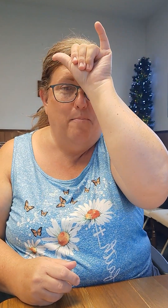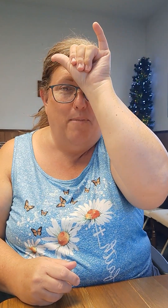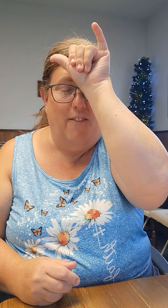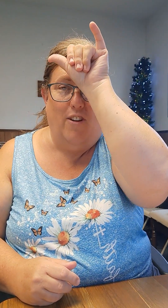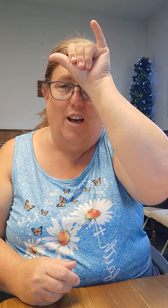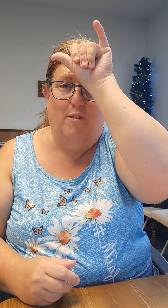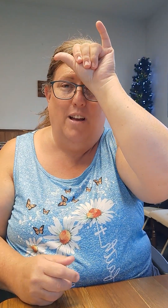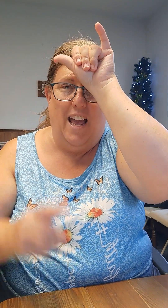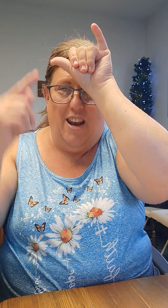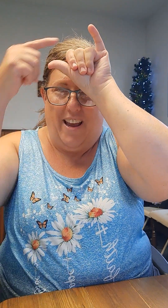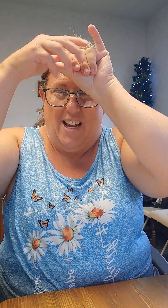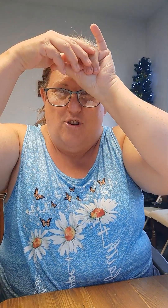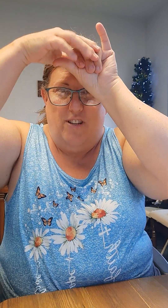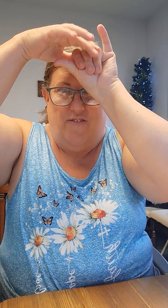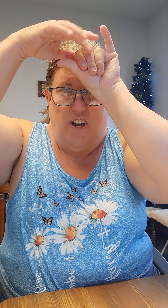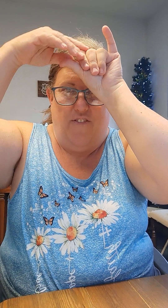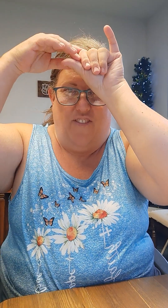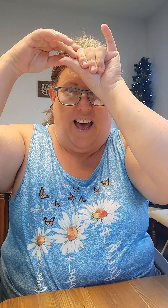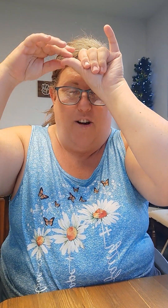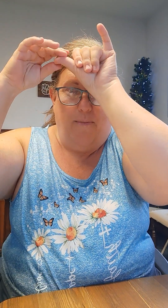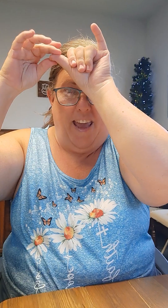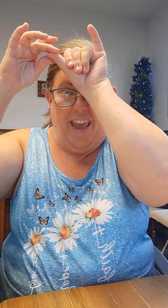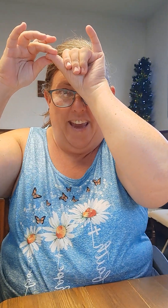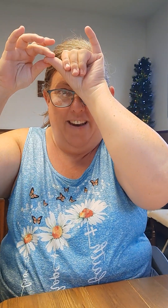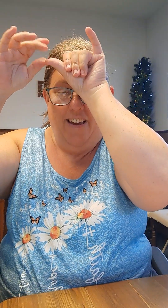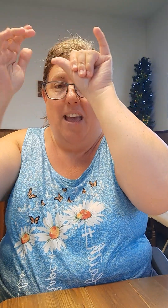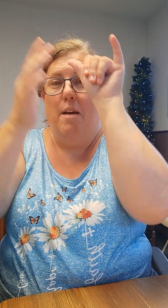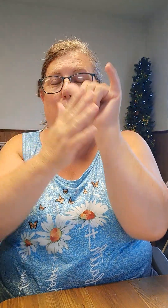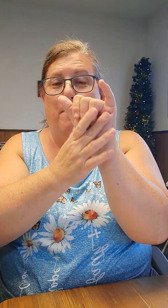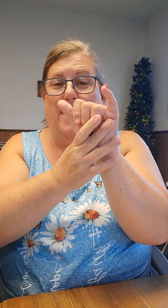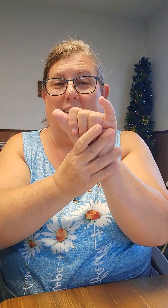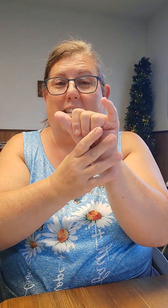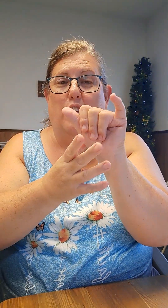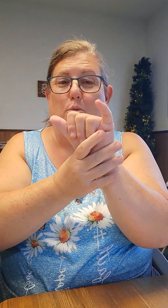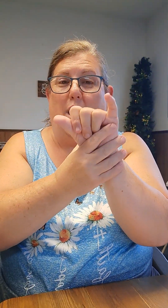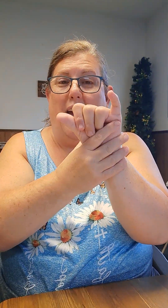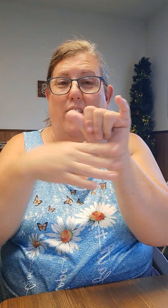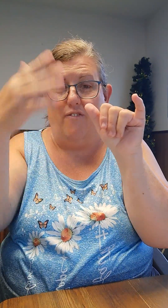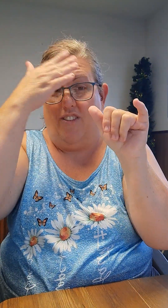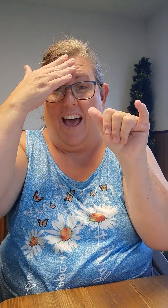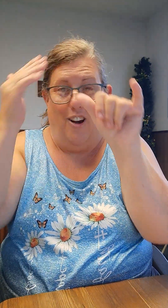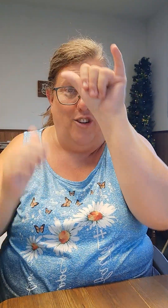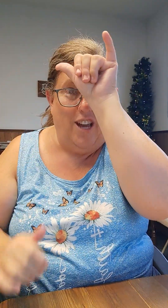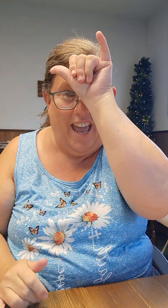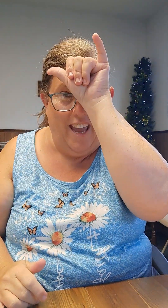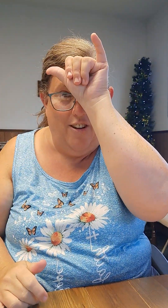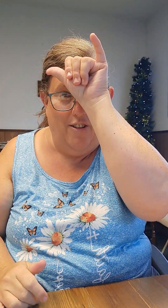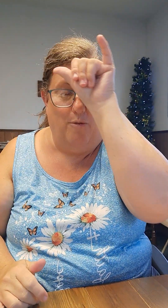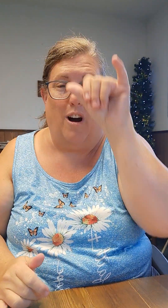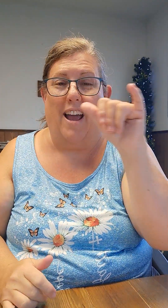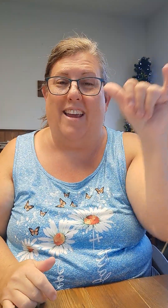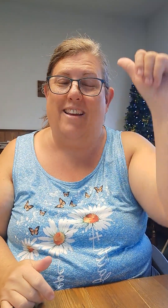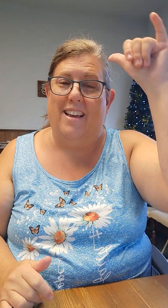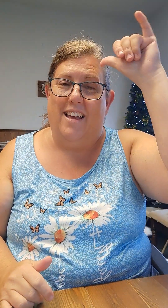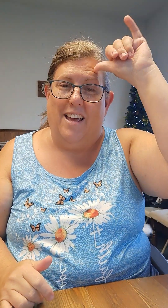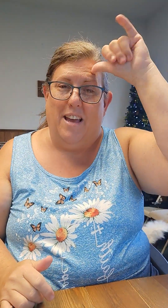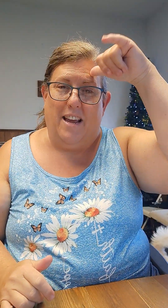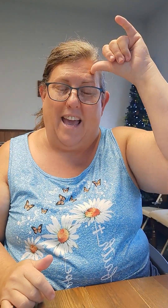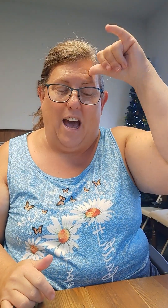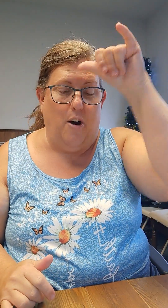Buffalo. Now I can't do this very flat on my head, but basically you would have it flat on your head. Why? Cow.